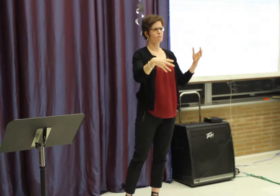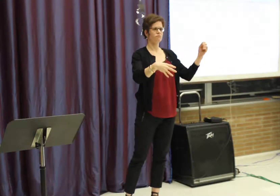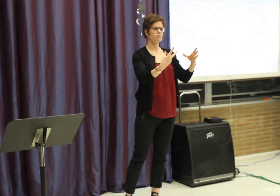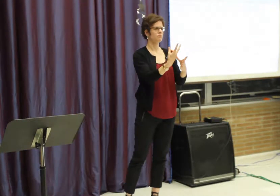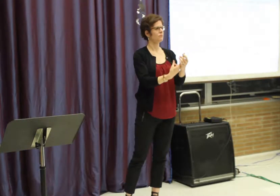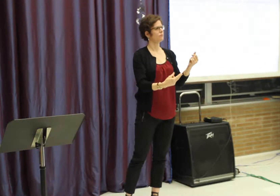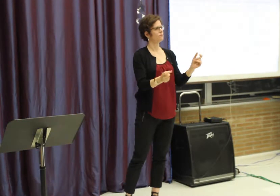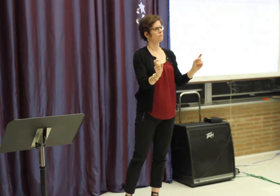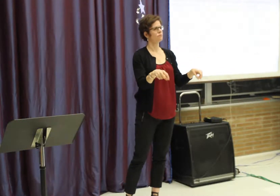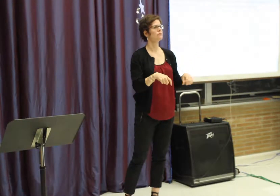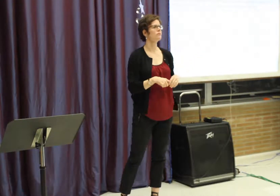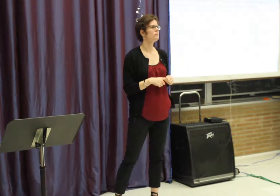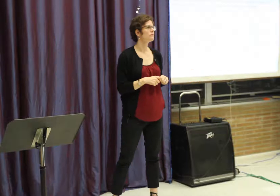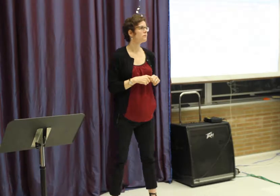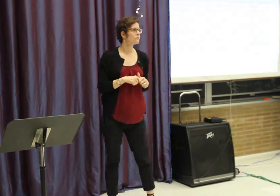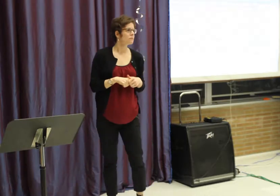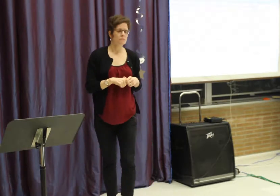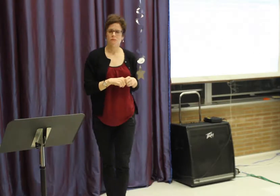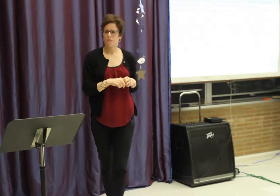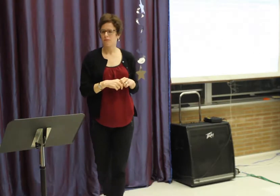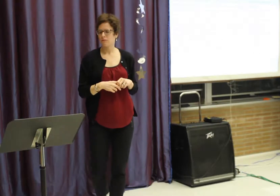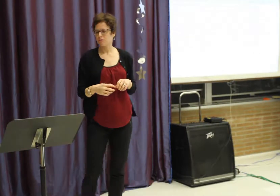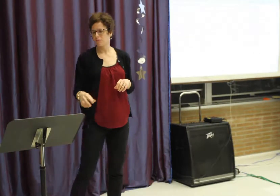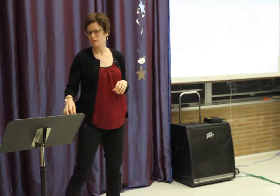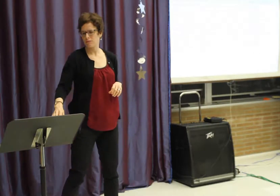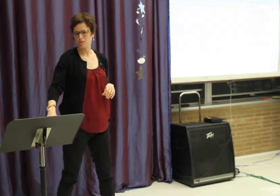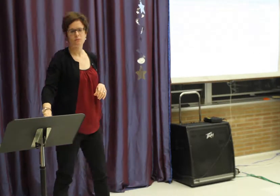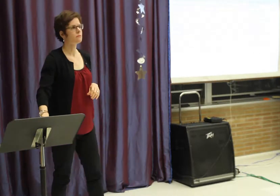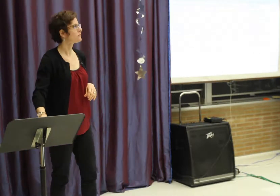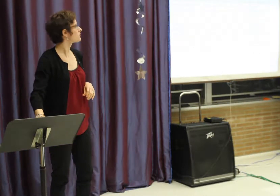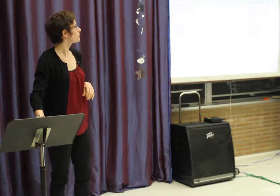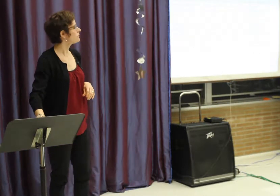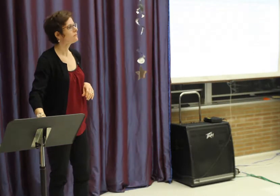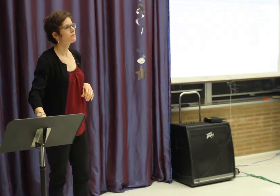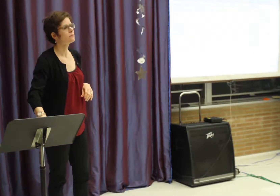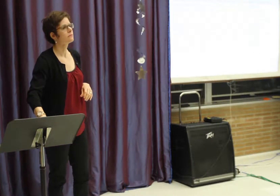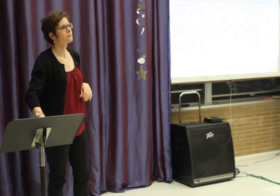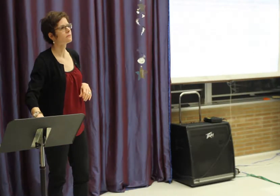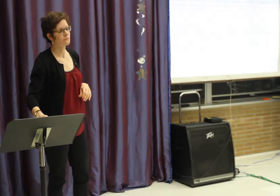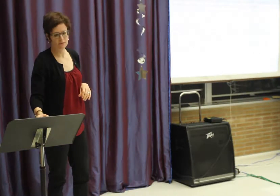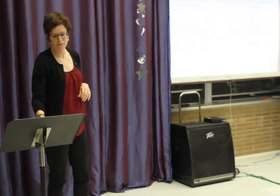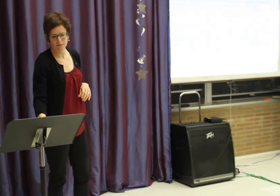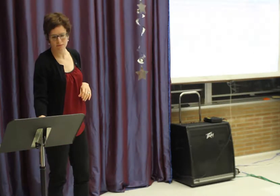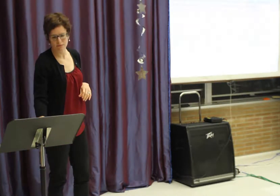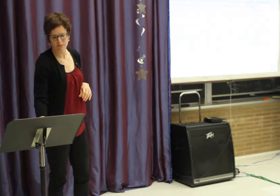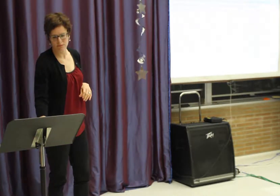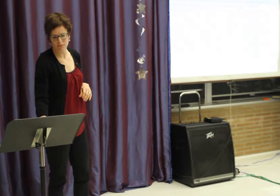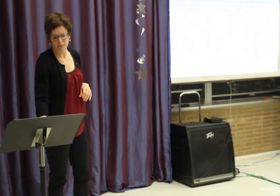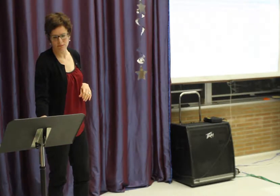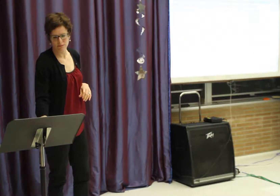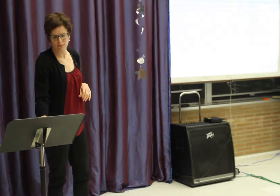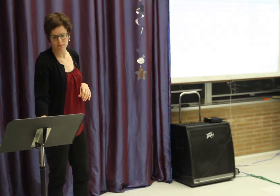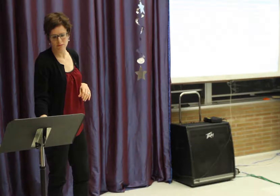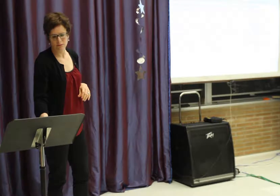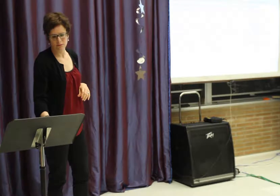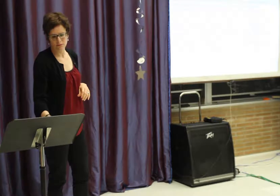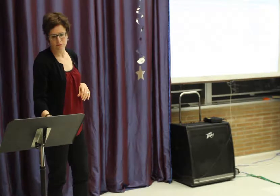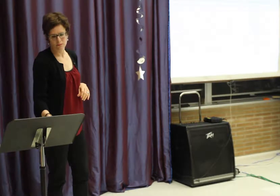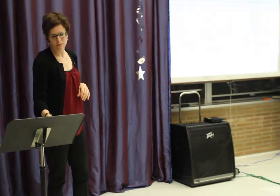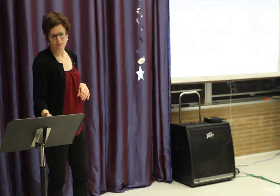AVT, spoken language services, as well as learning sign language, work hand in hand. They benefit each other.